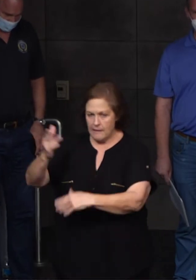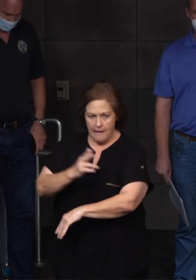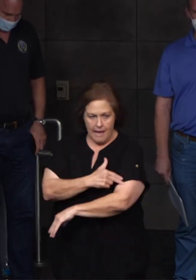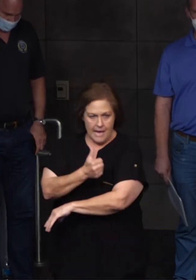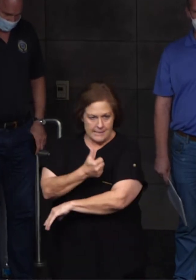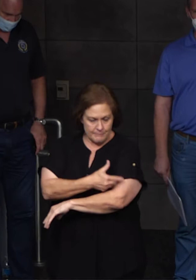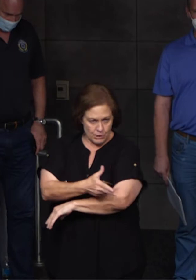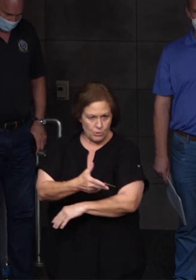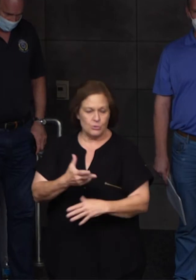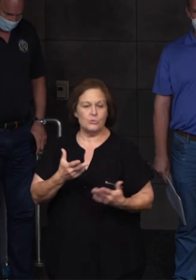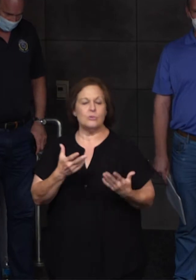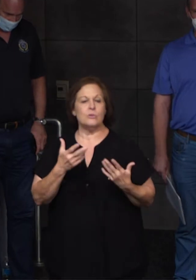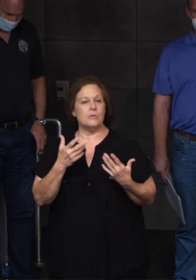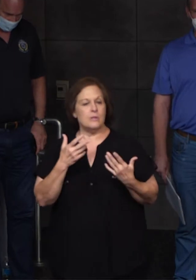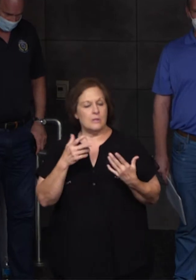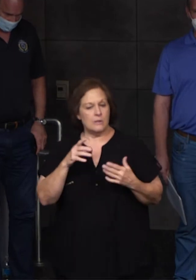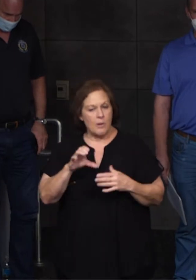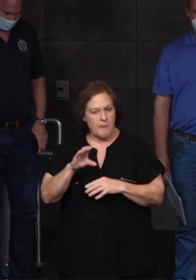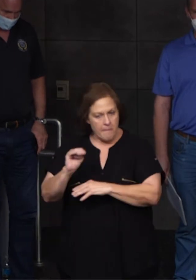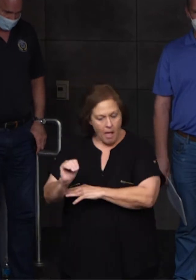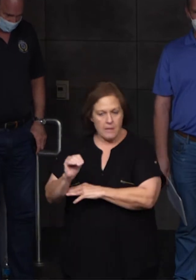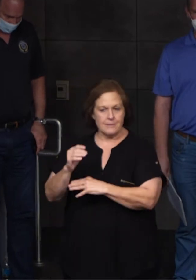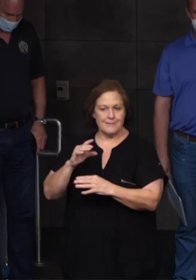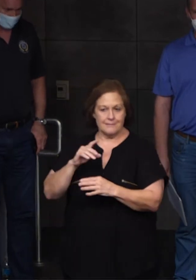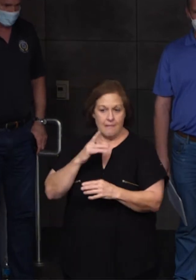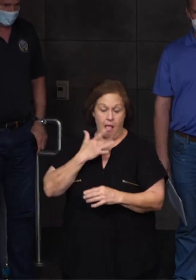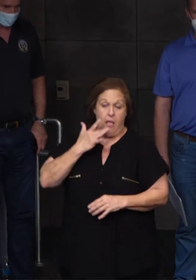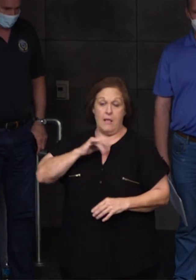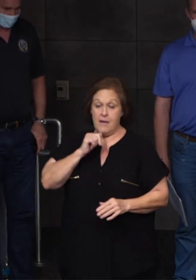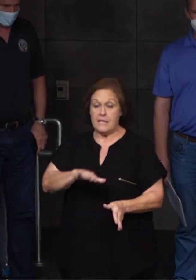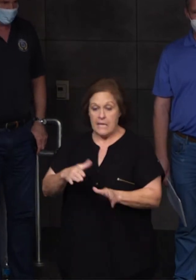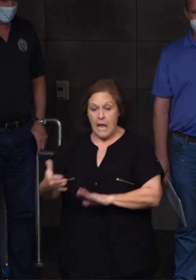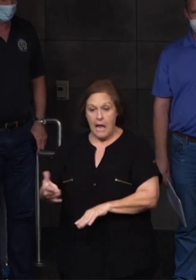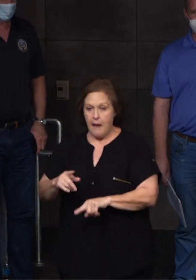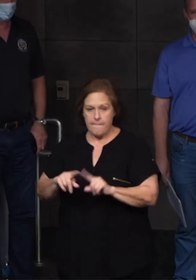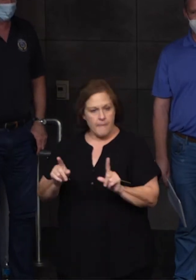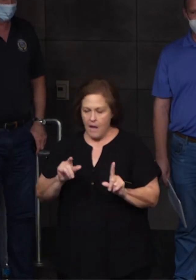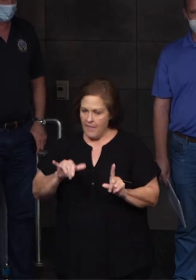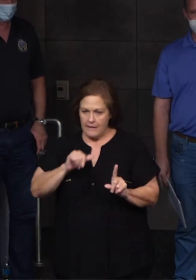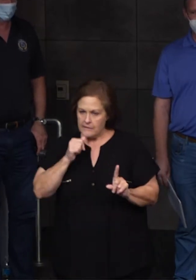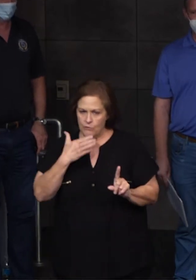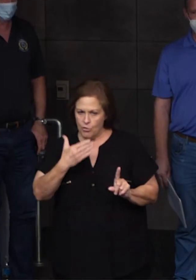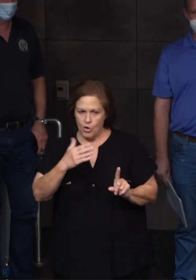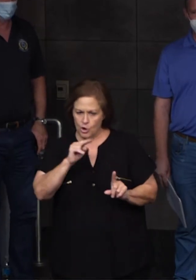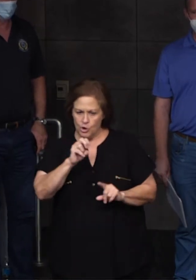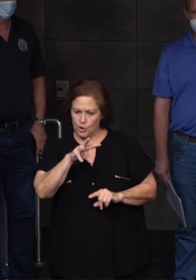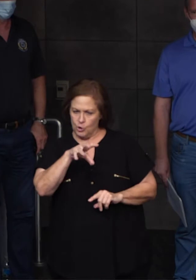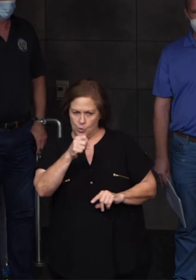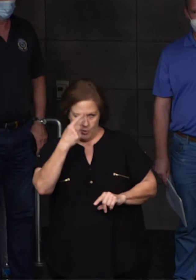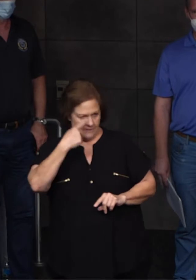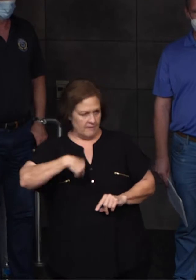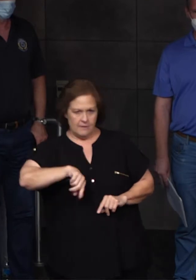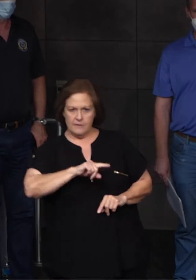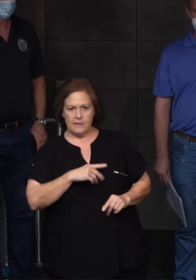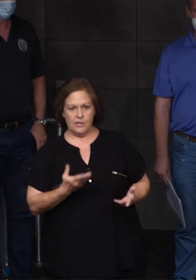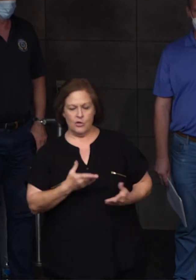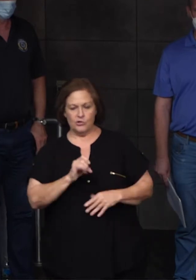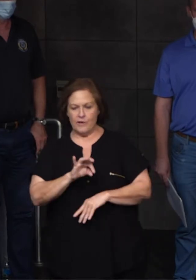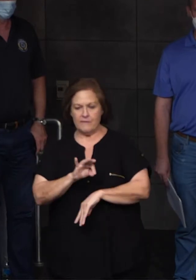poisoning. Thank God it was not fatal for them, but this is not good news for us in Jefferson Parish today, obviously.